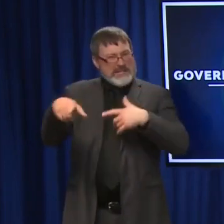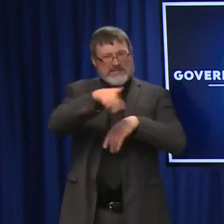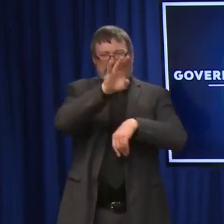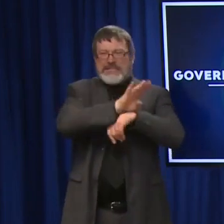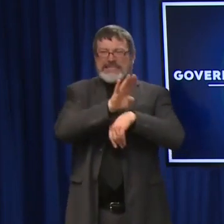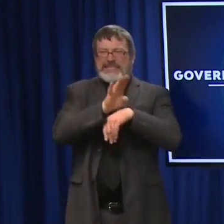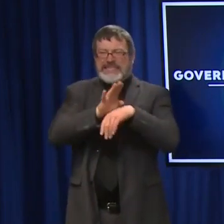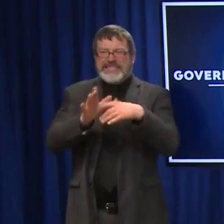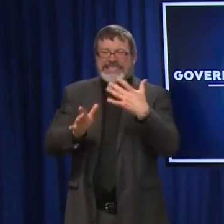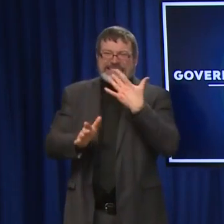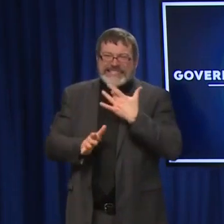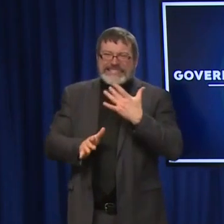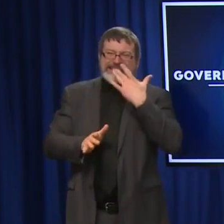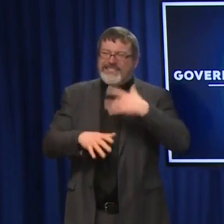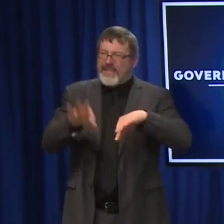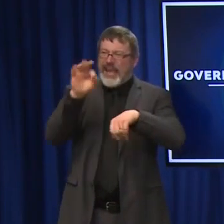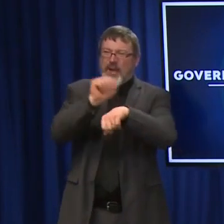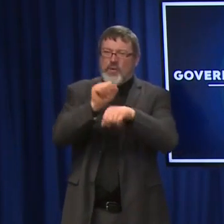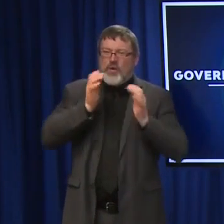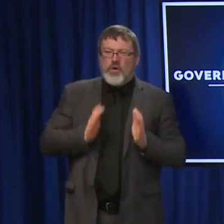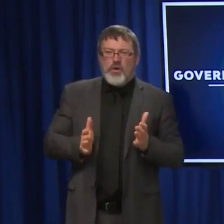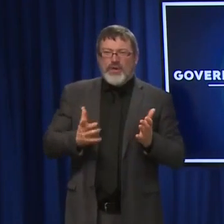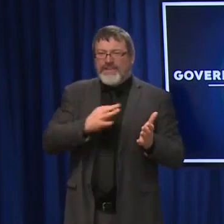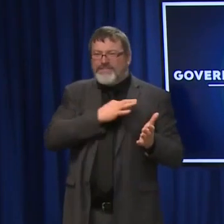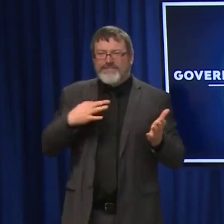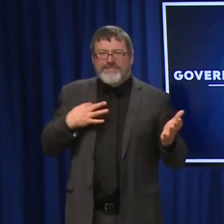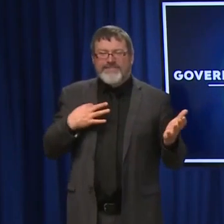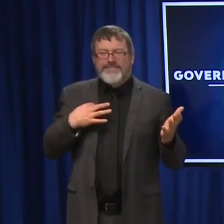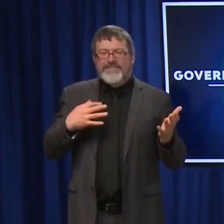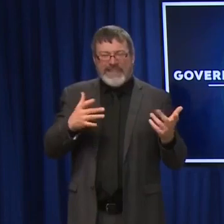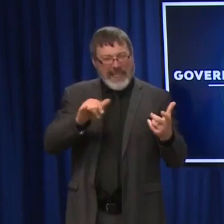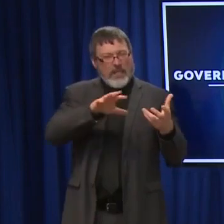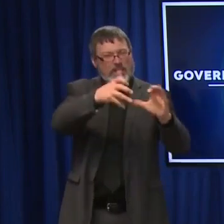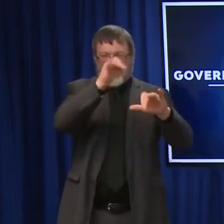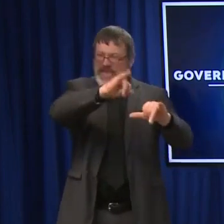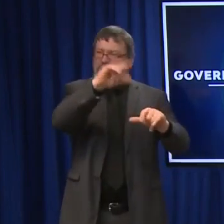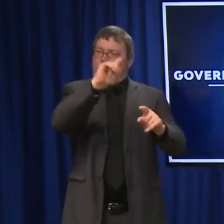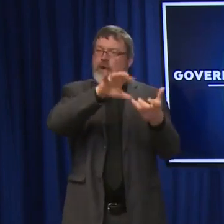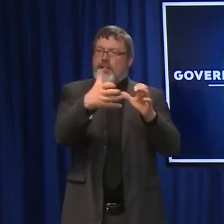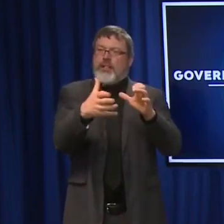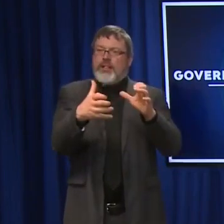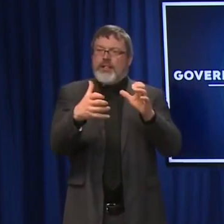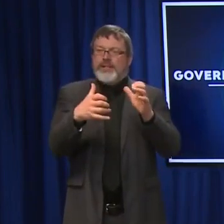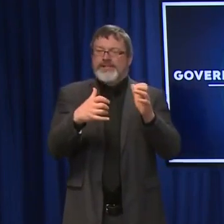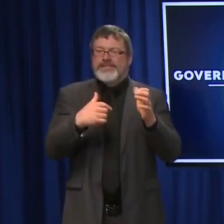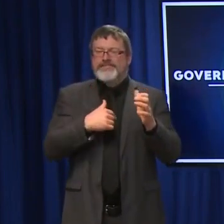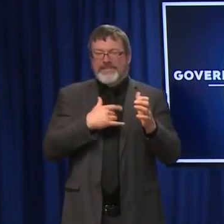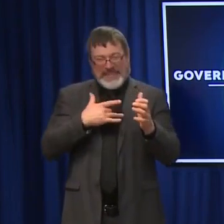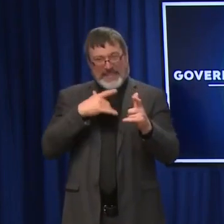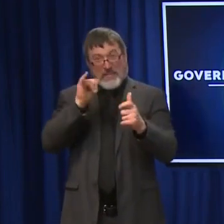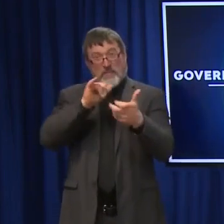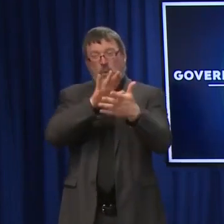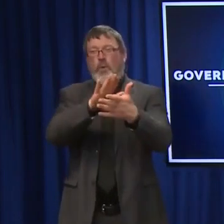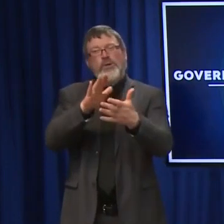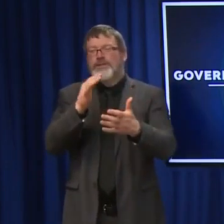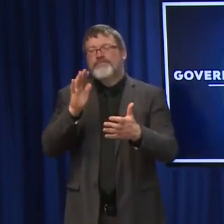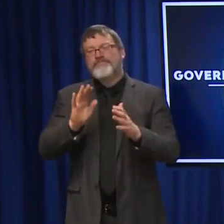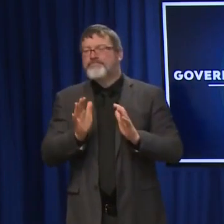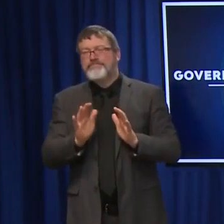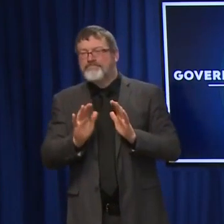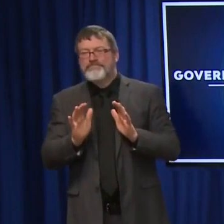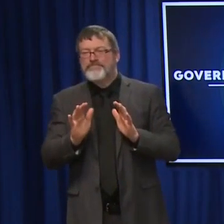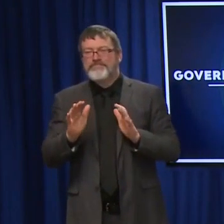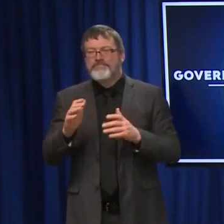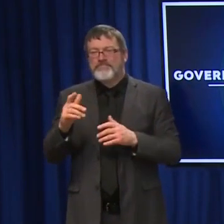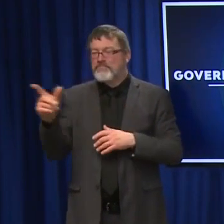be struggling just to figure this system out. And again, I really think it's a symptom of not understanding what's happening on the ground. Washington is